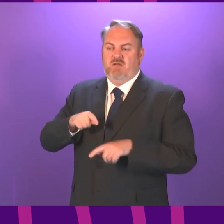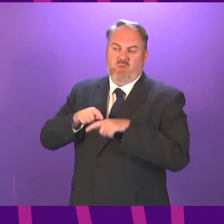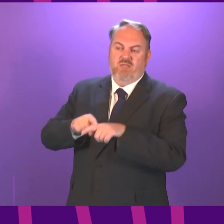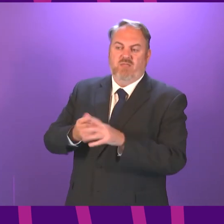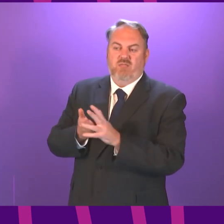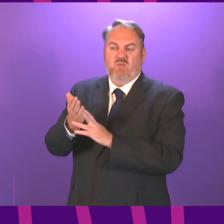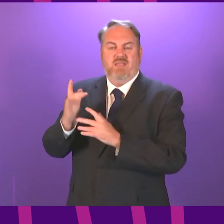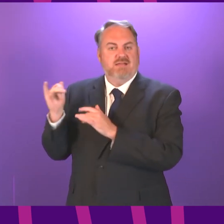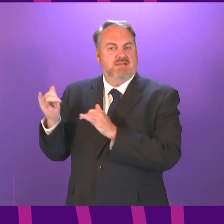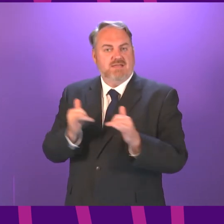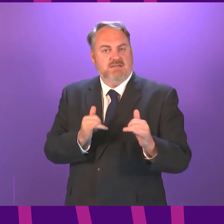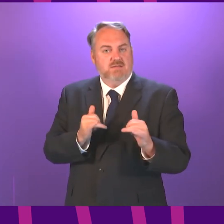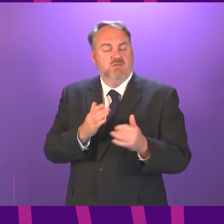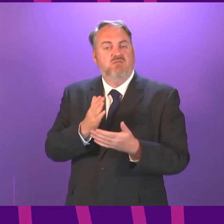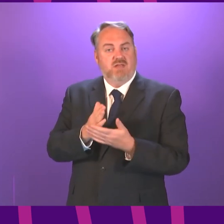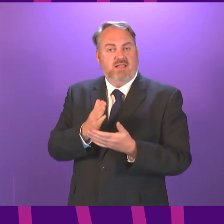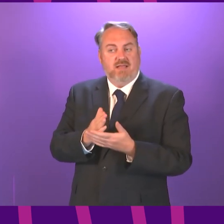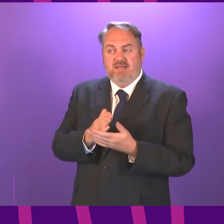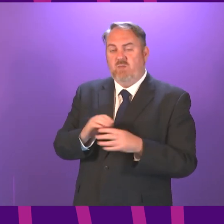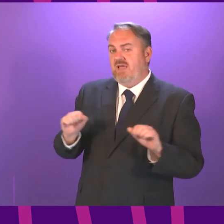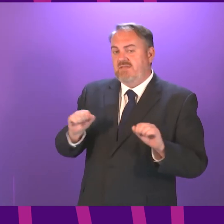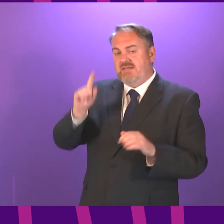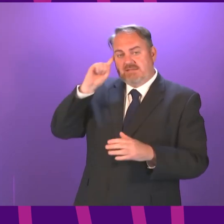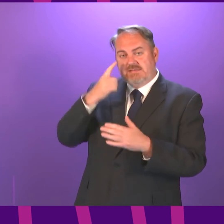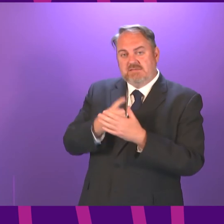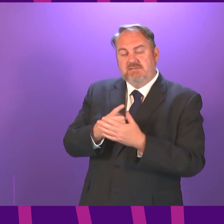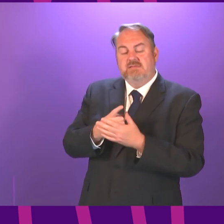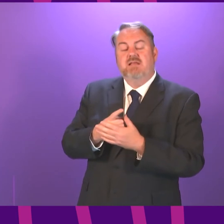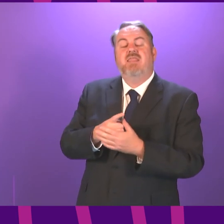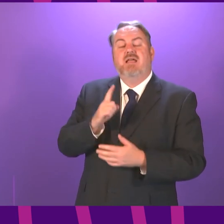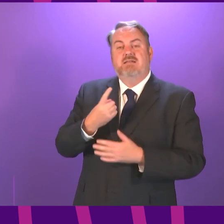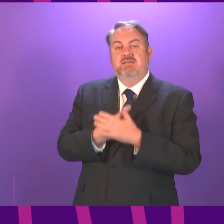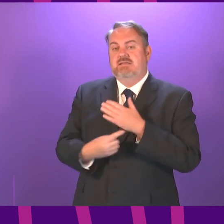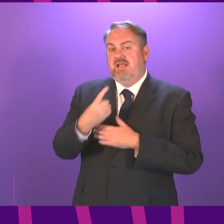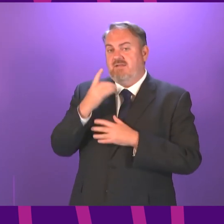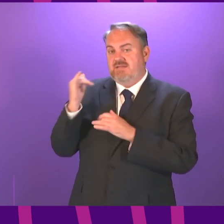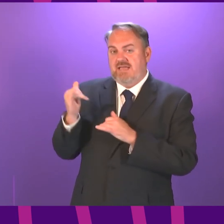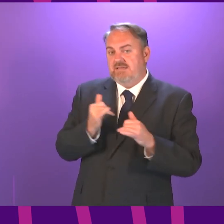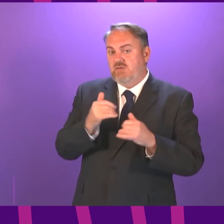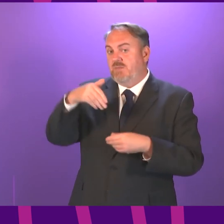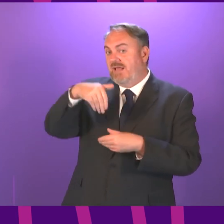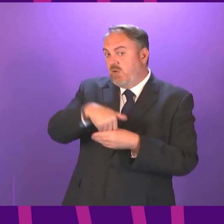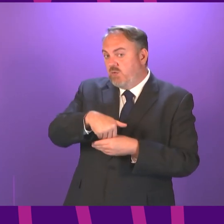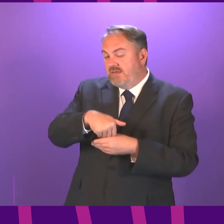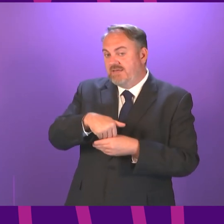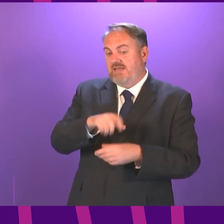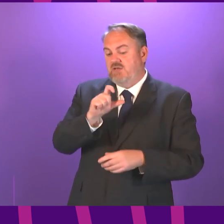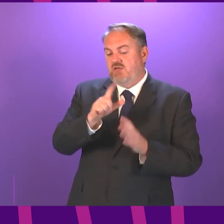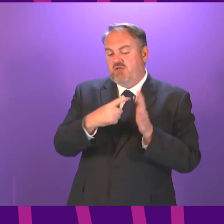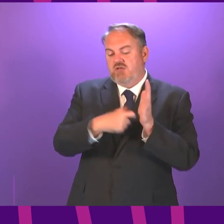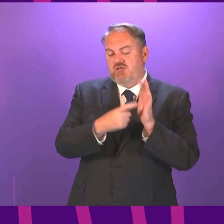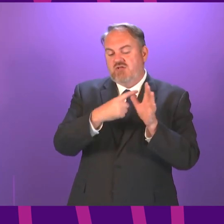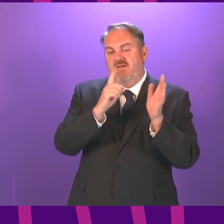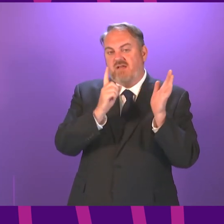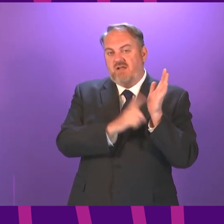gathering evidence on the matter and hasn't yet recommended that self sampling should be incorporated into the National Cervical Screening Programme We've convened a